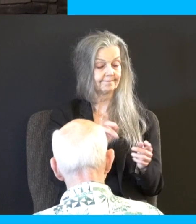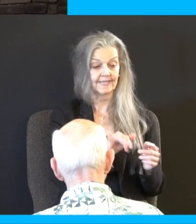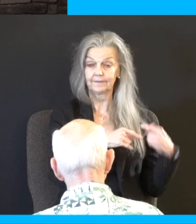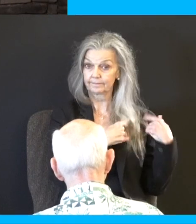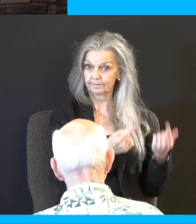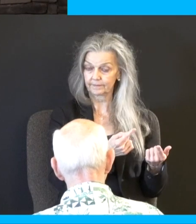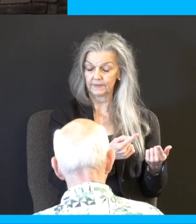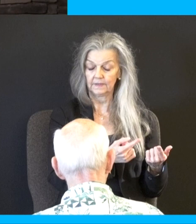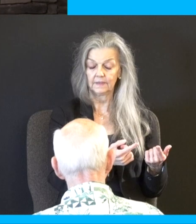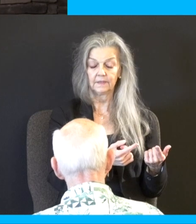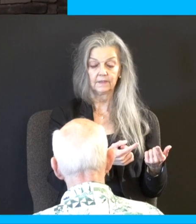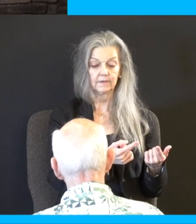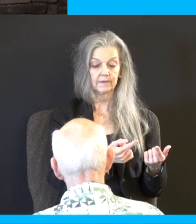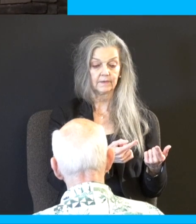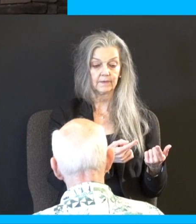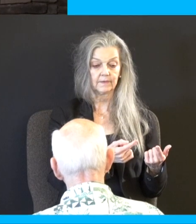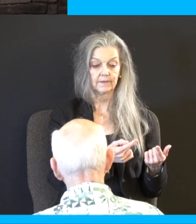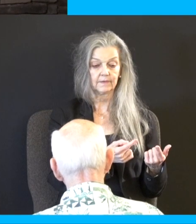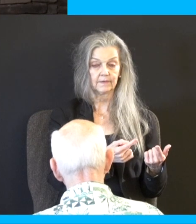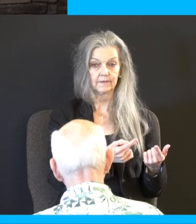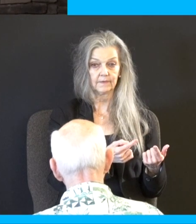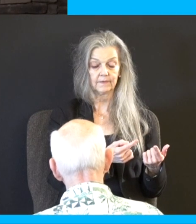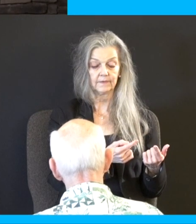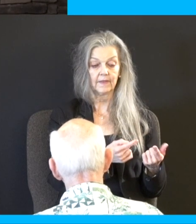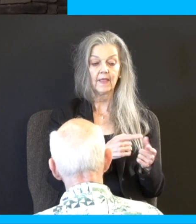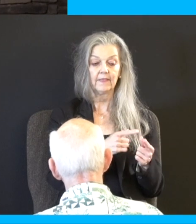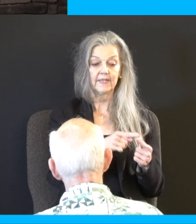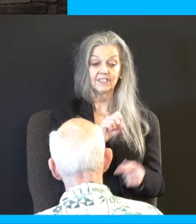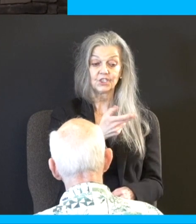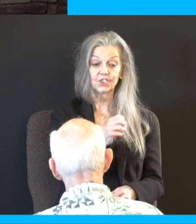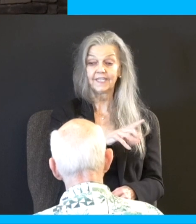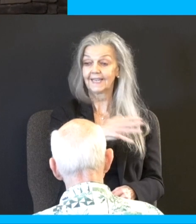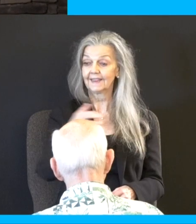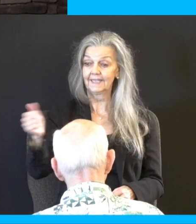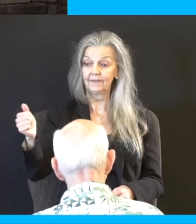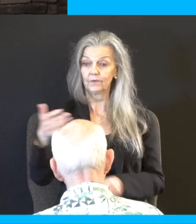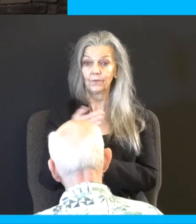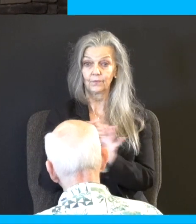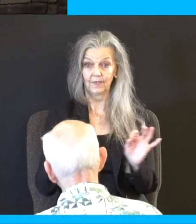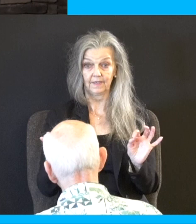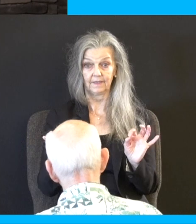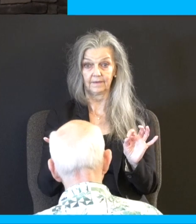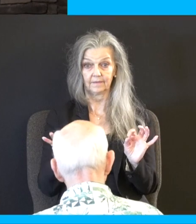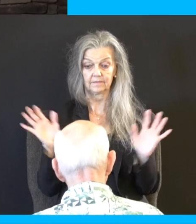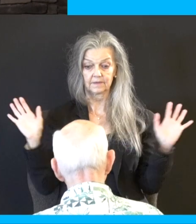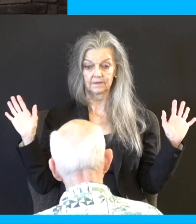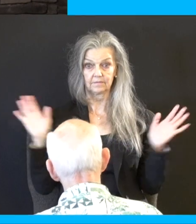If he do not these three unto her, look at verse 11, then shall she go out free. That's it. Without